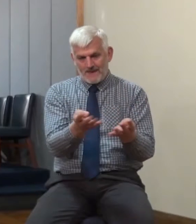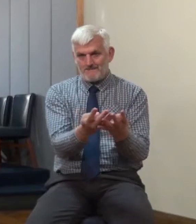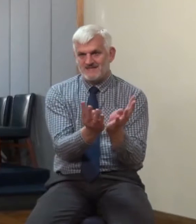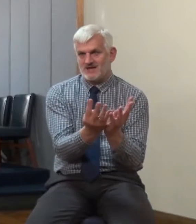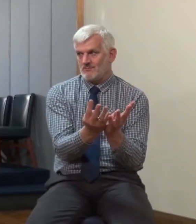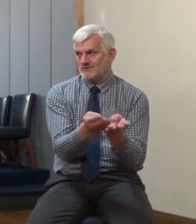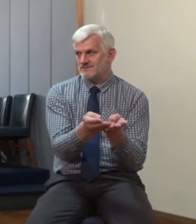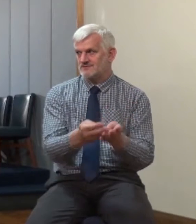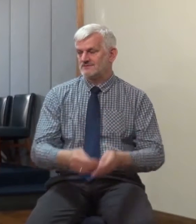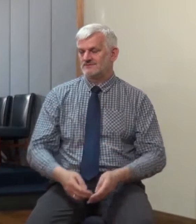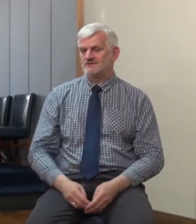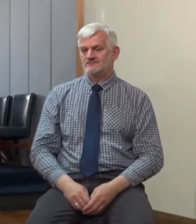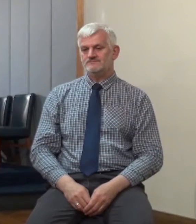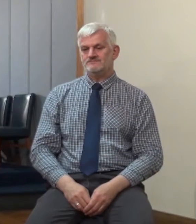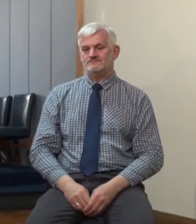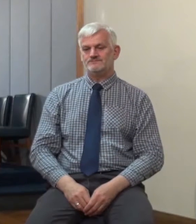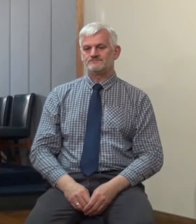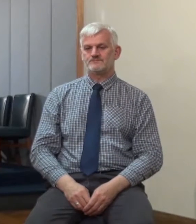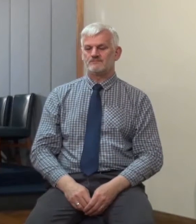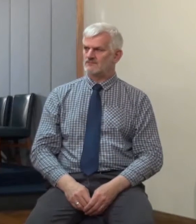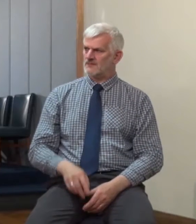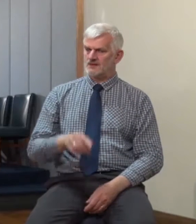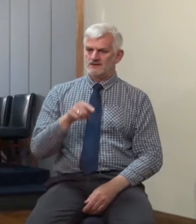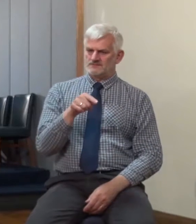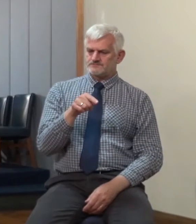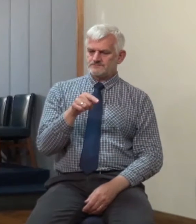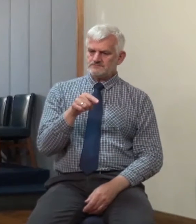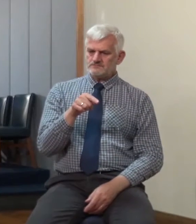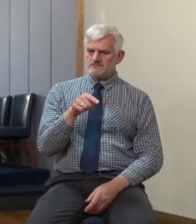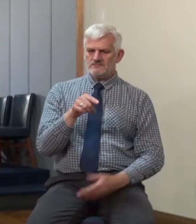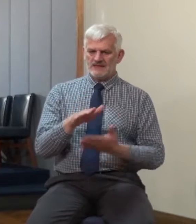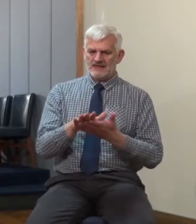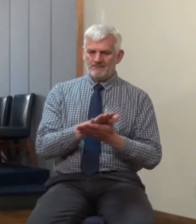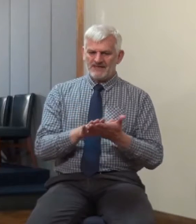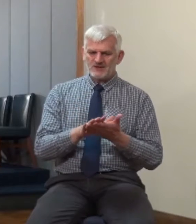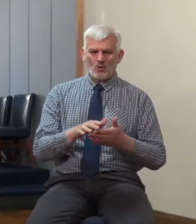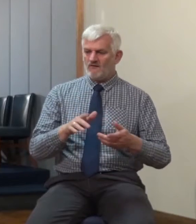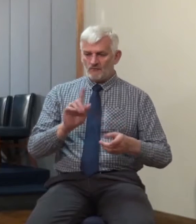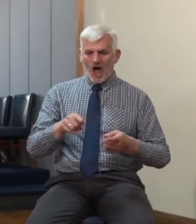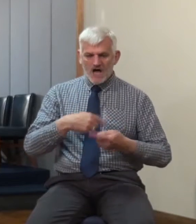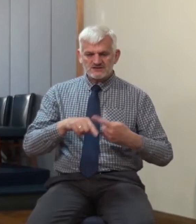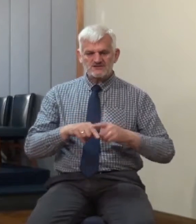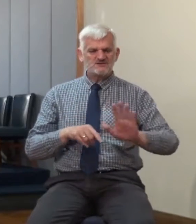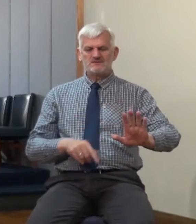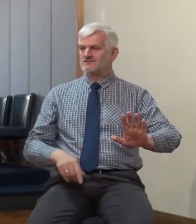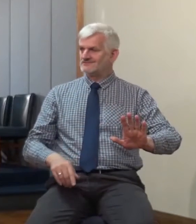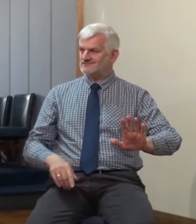in any way, nor way with their application to lost souls, and the use that